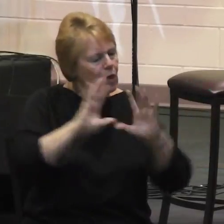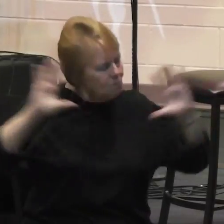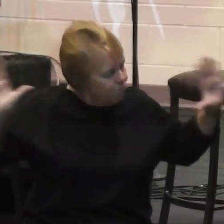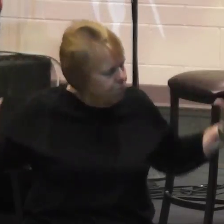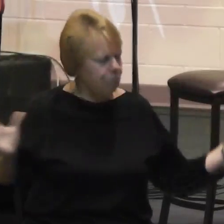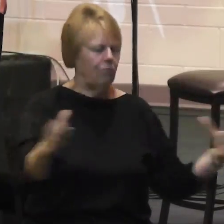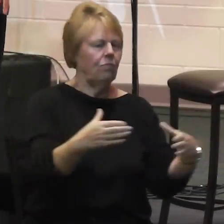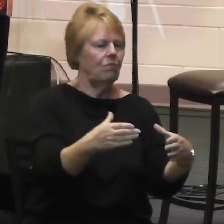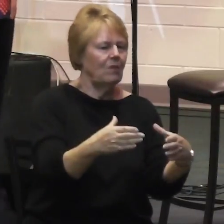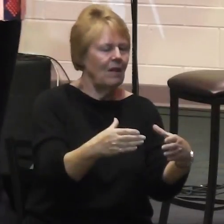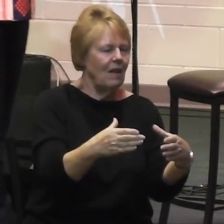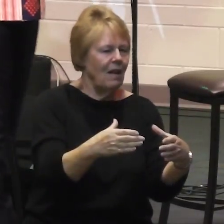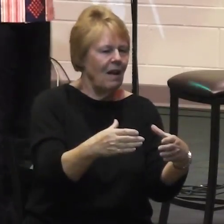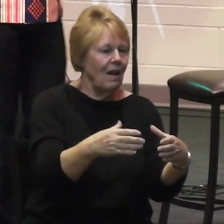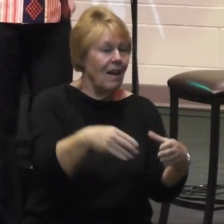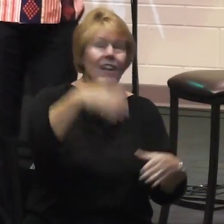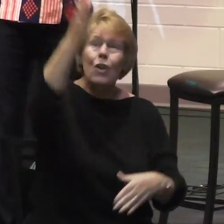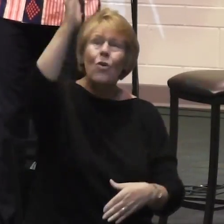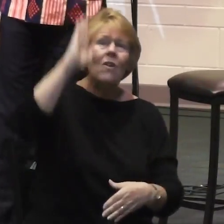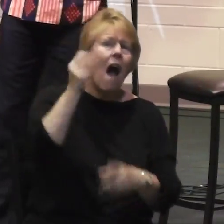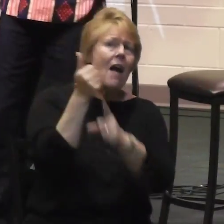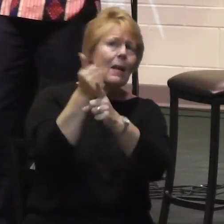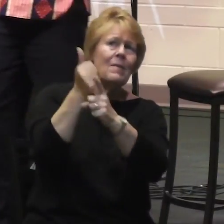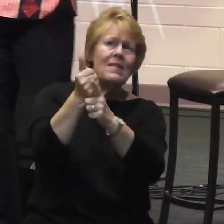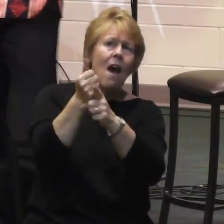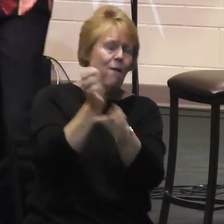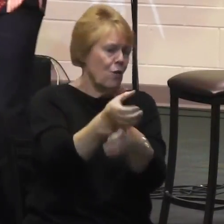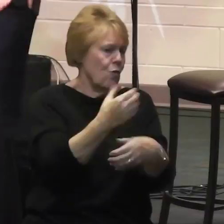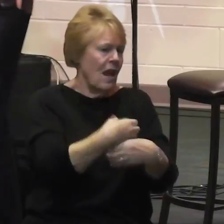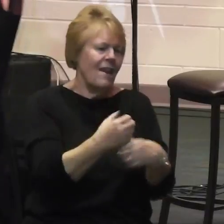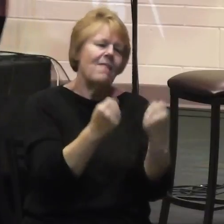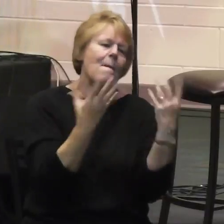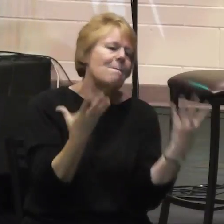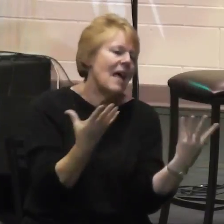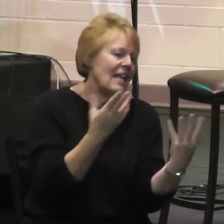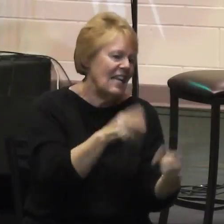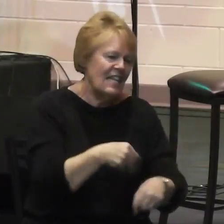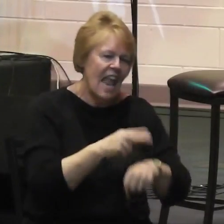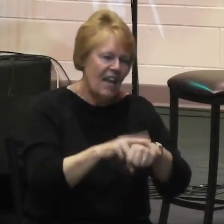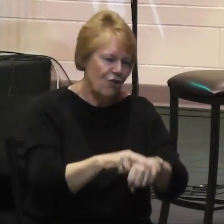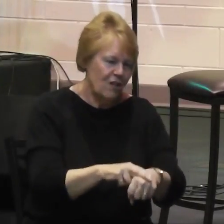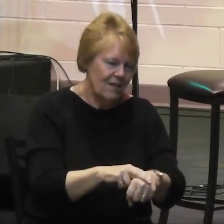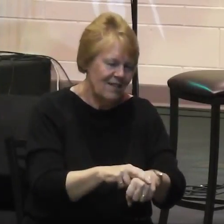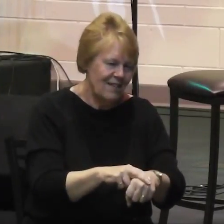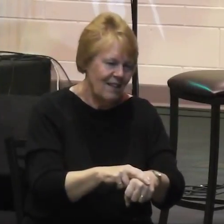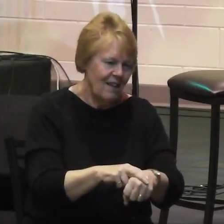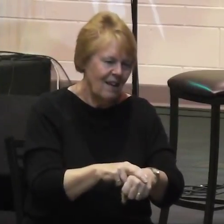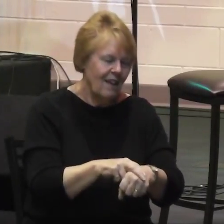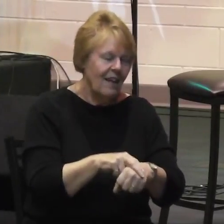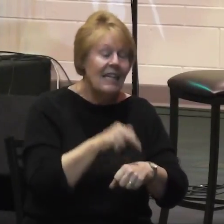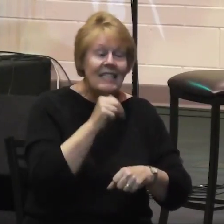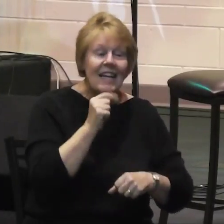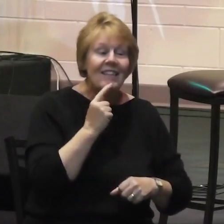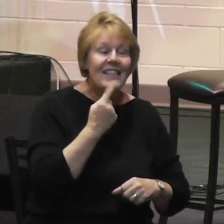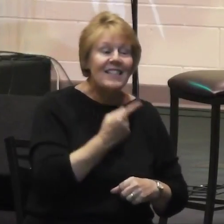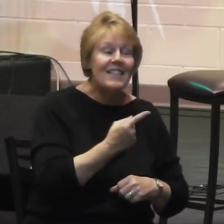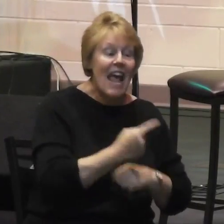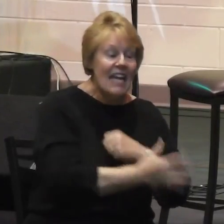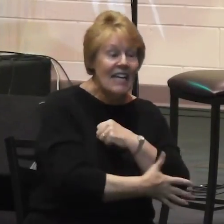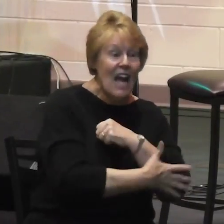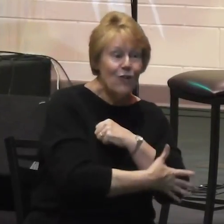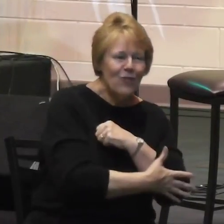is God who created the many nations and the word that he uses there about nations is not even countries as we know them now. It's actually